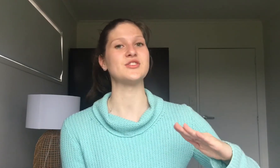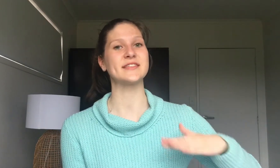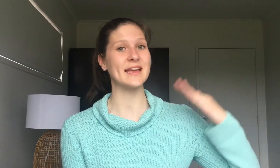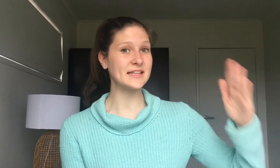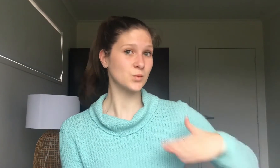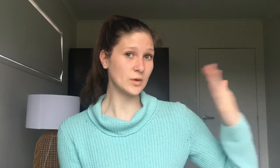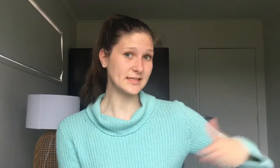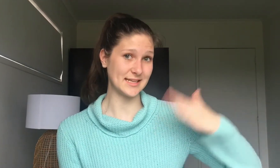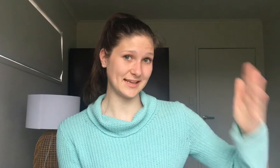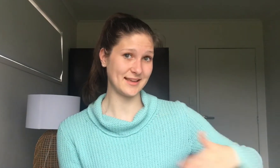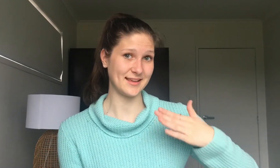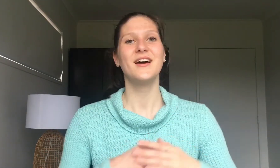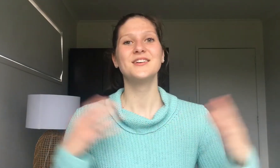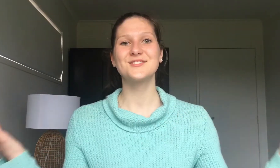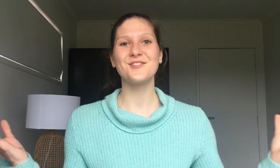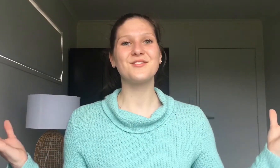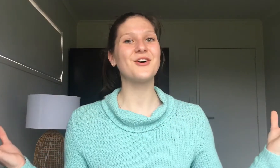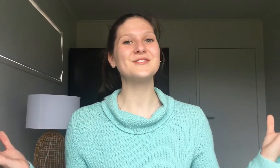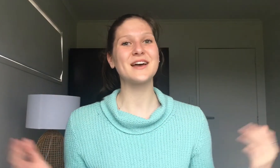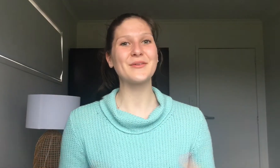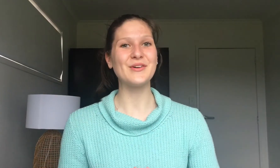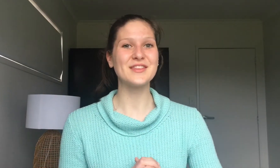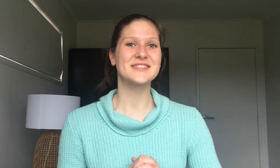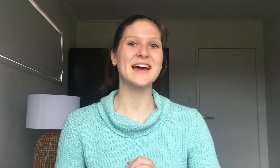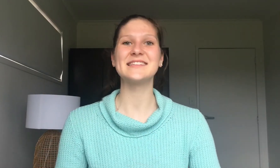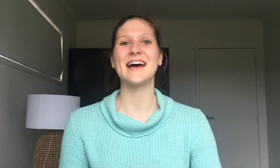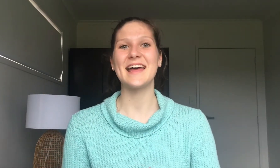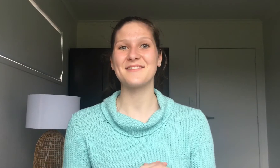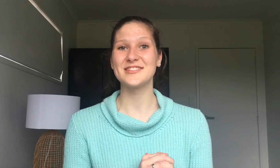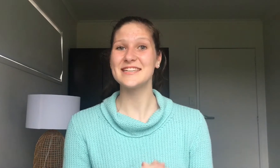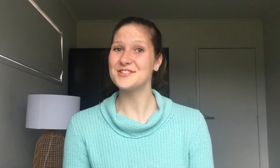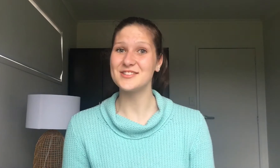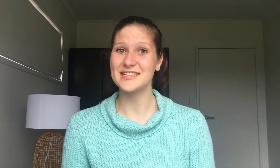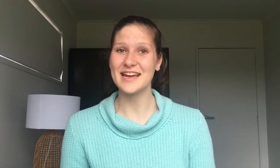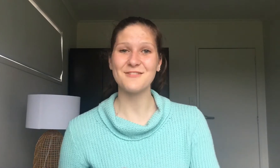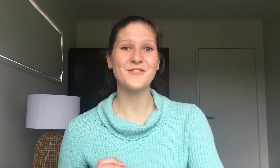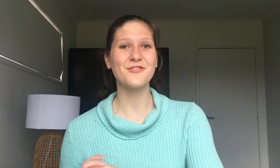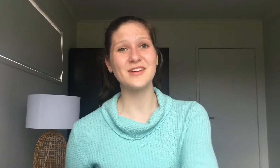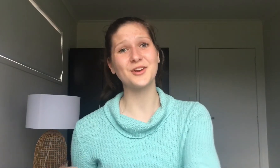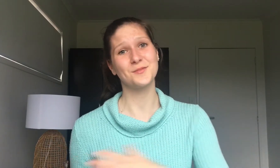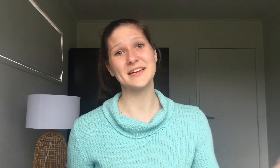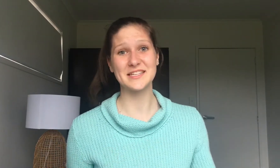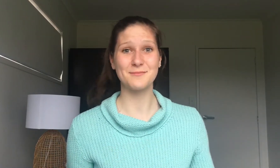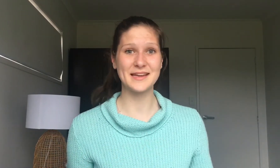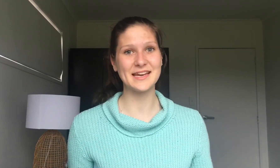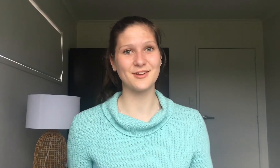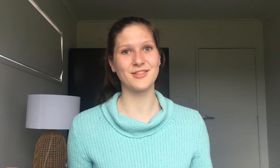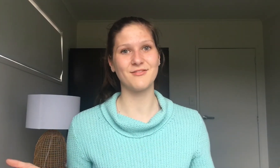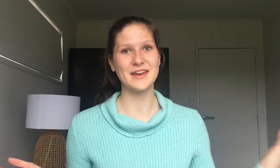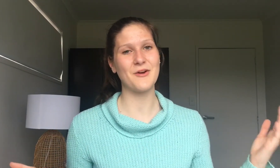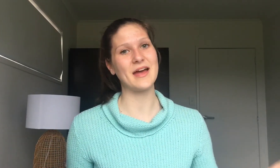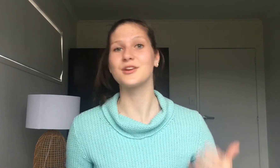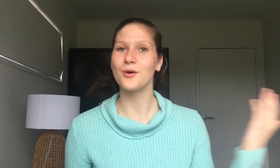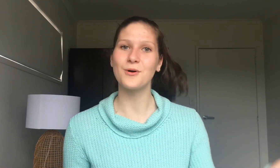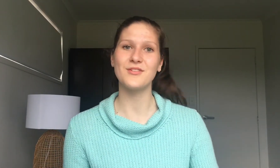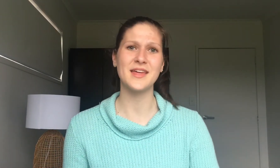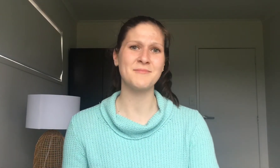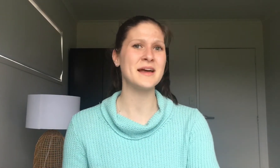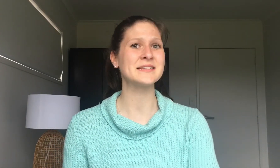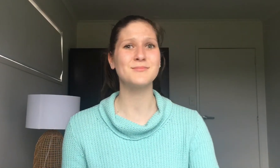say it's windy. So those are all the signs I have to teach you today. Feel free to go back to the beginning of the video and go over them as many